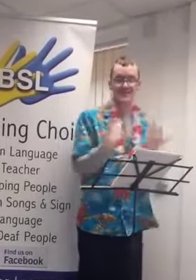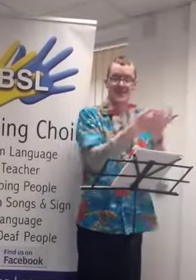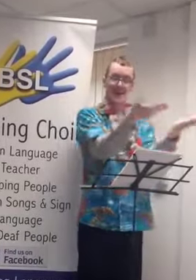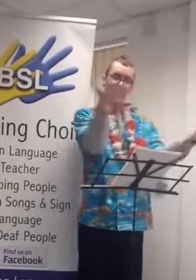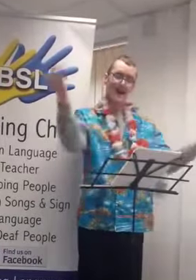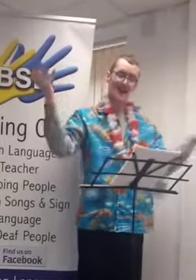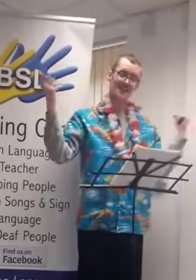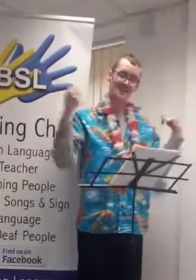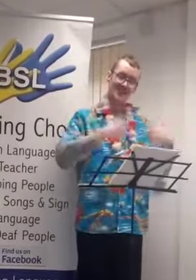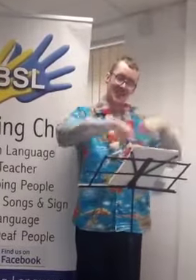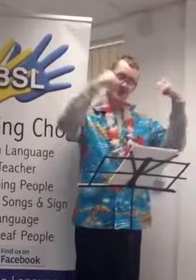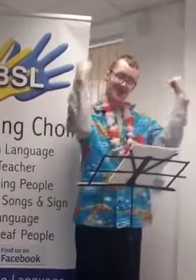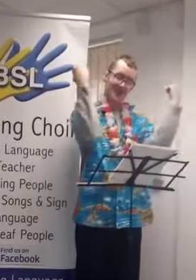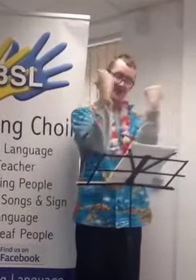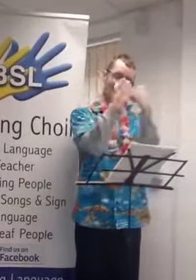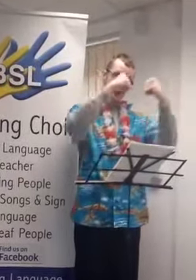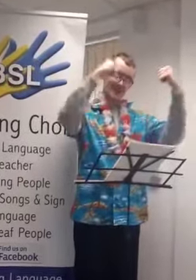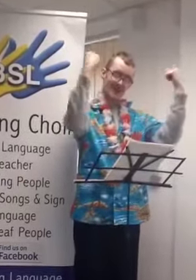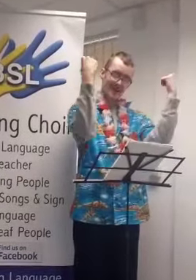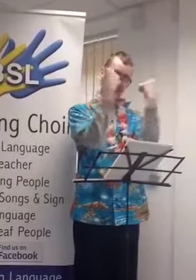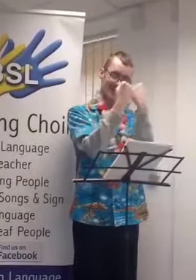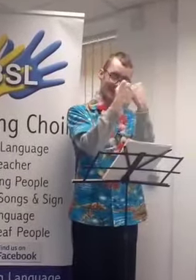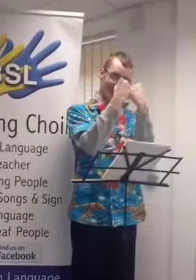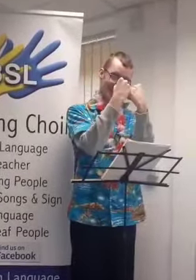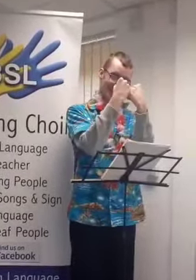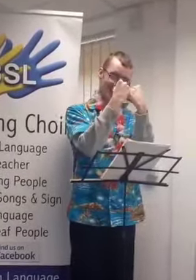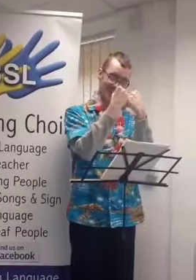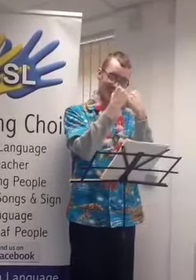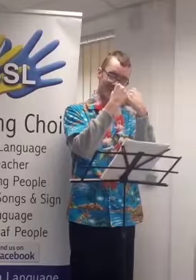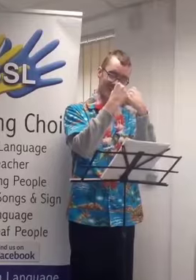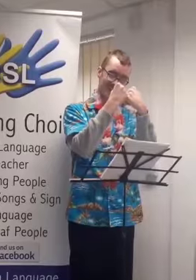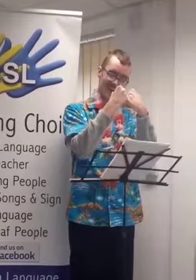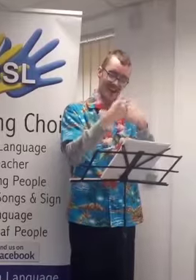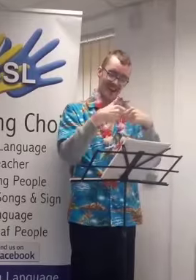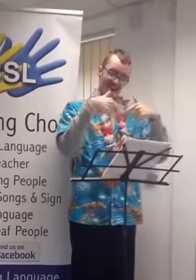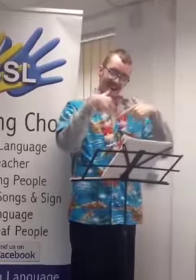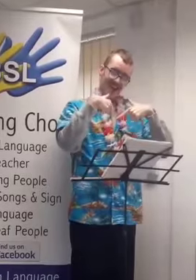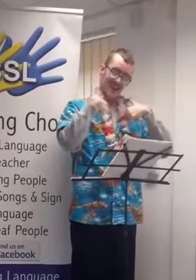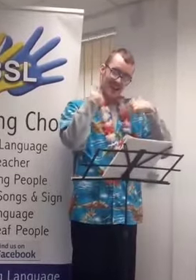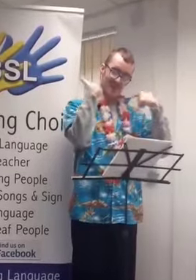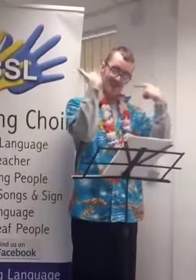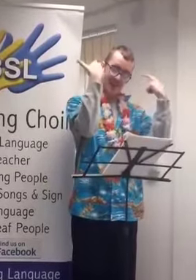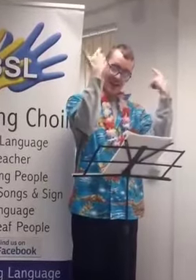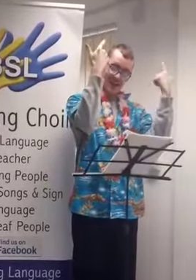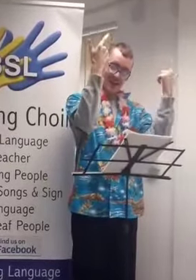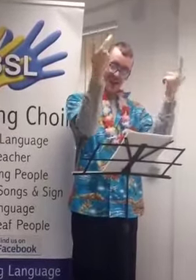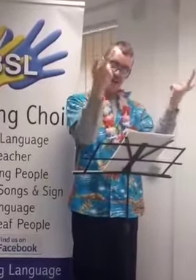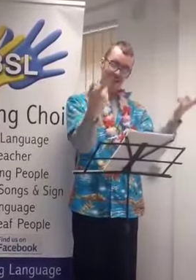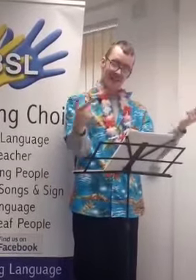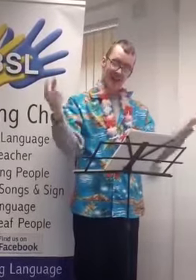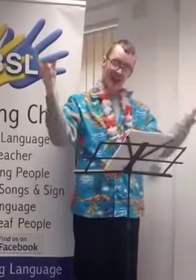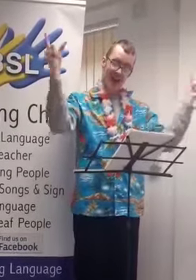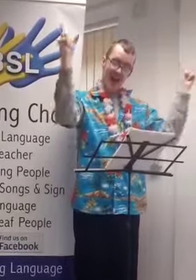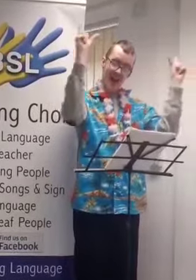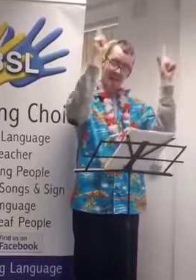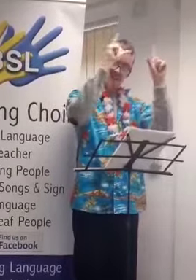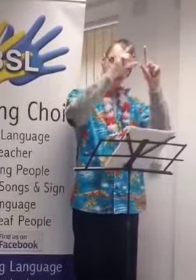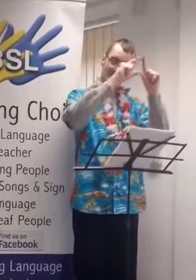And all the people living for life and